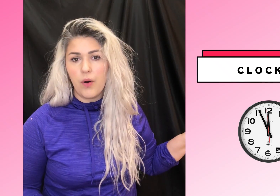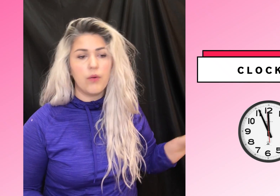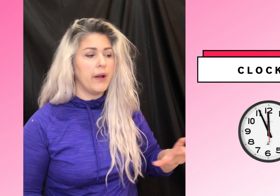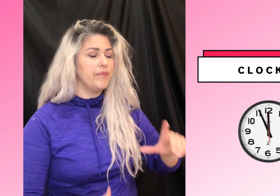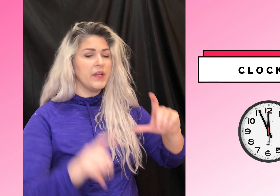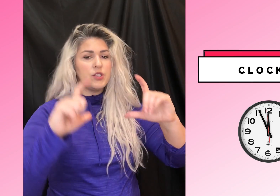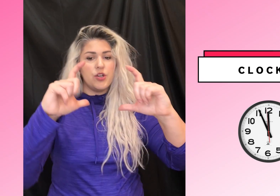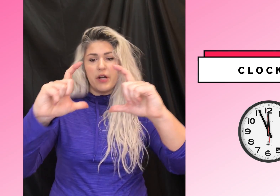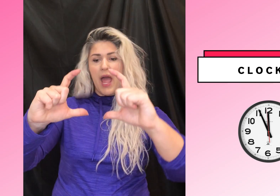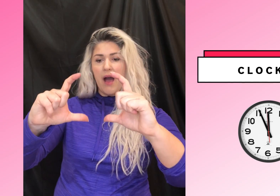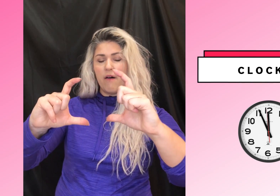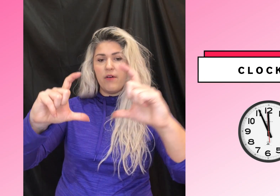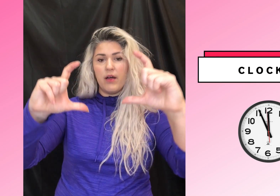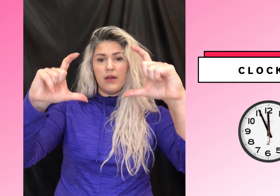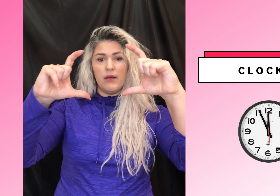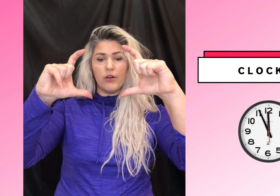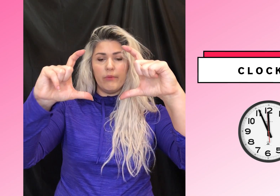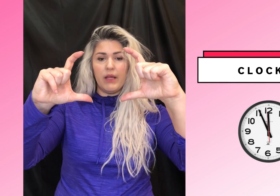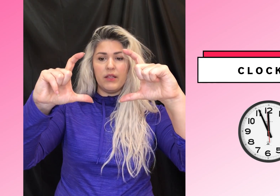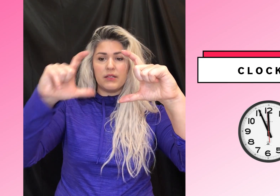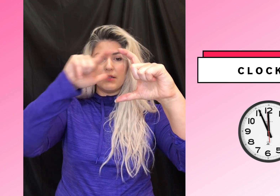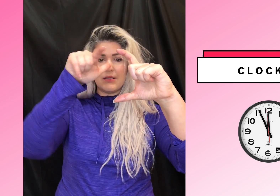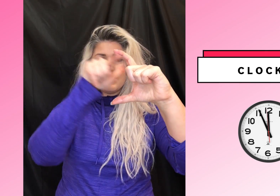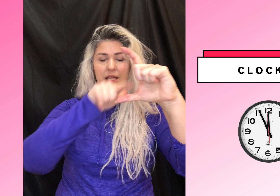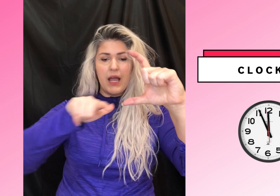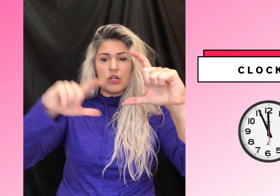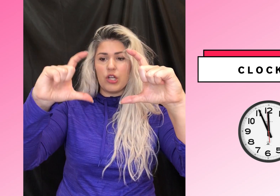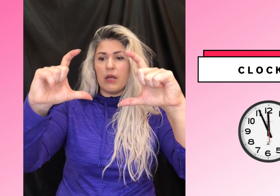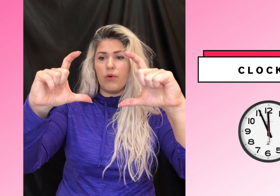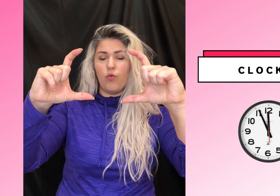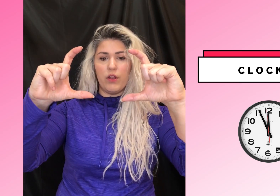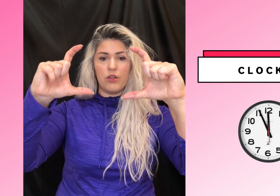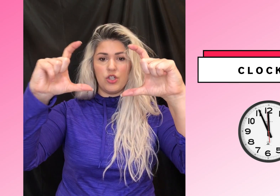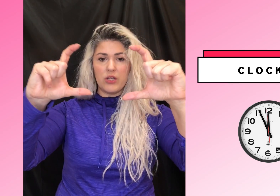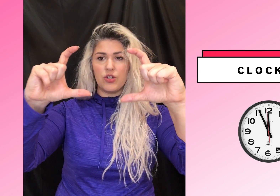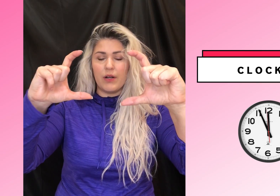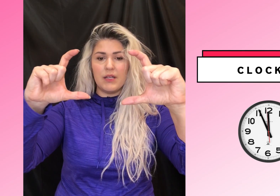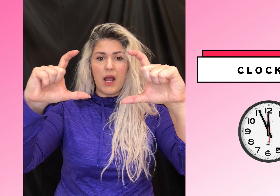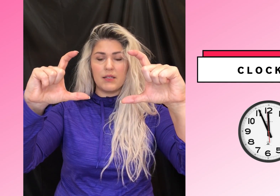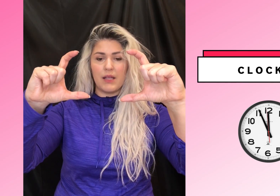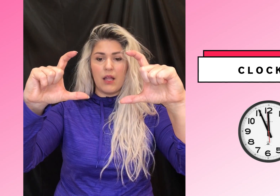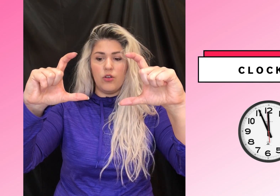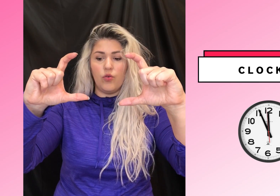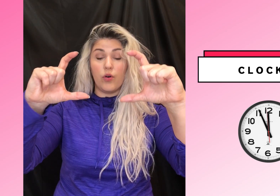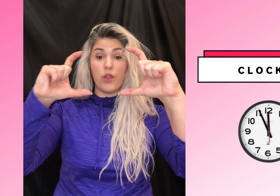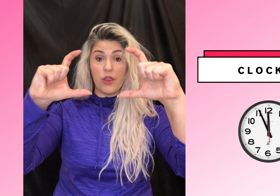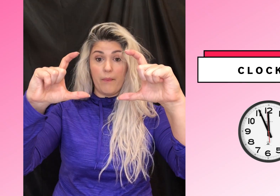wall, right? So you're going to have, you're going to make this C hand shape with just your index and your thumb